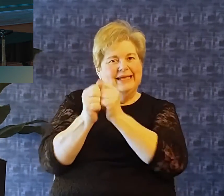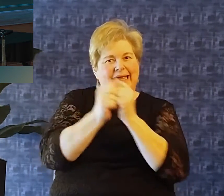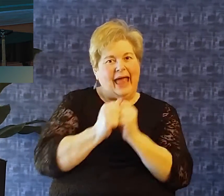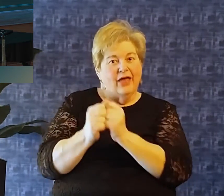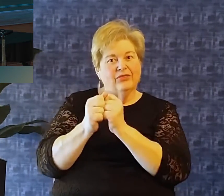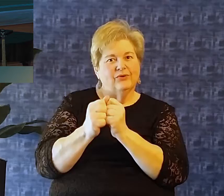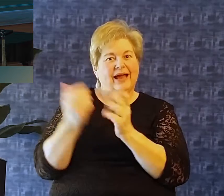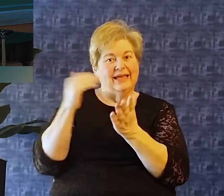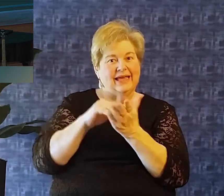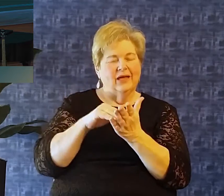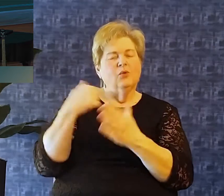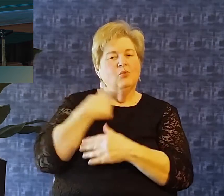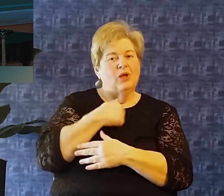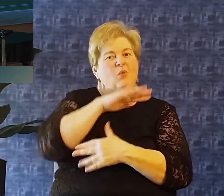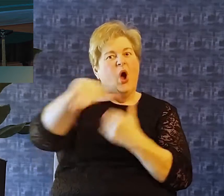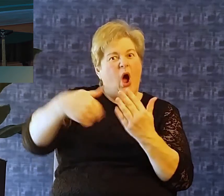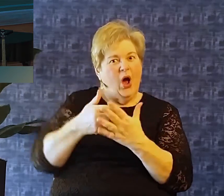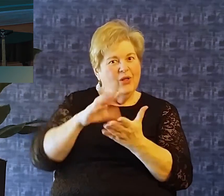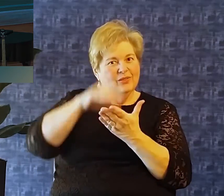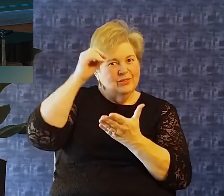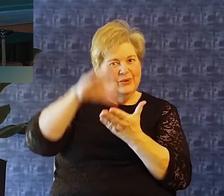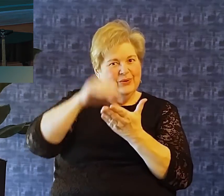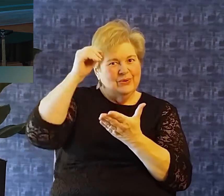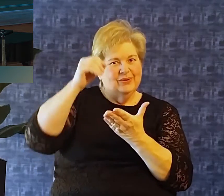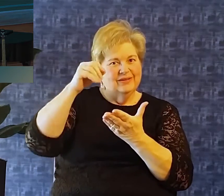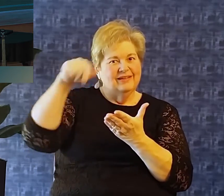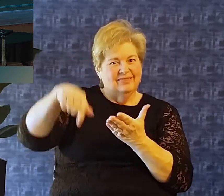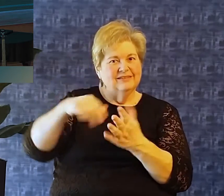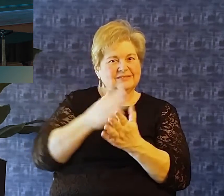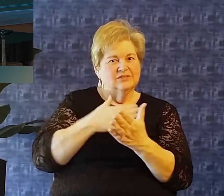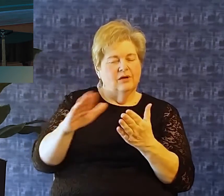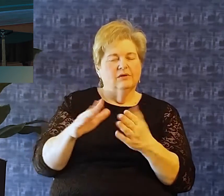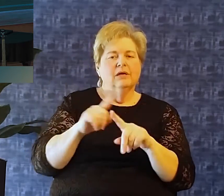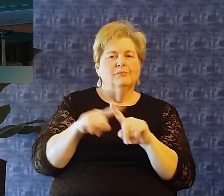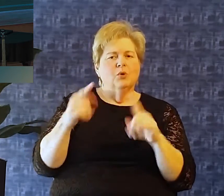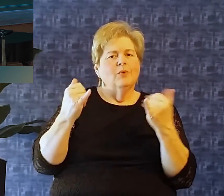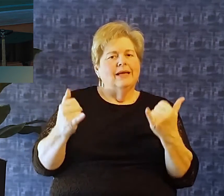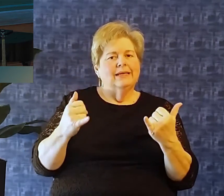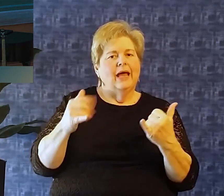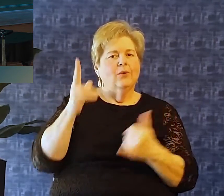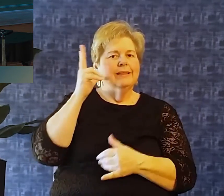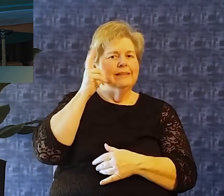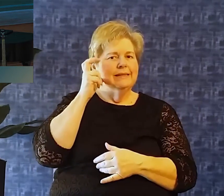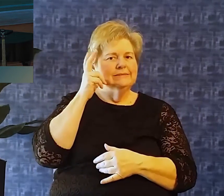going to learn this and sing this together But right now I'd like you to listen as she sings, speak peace